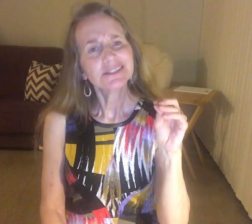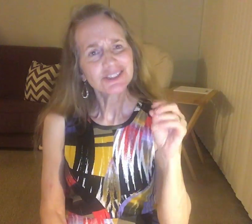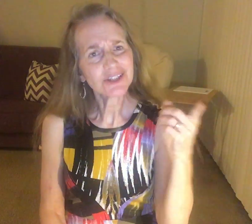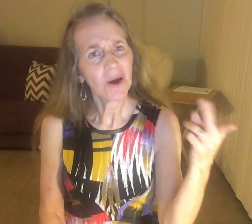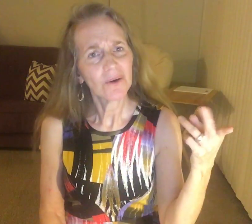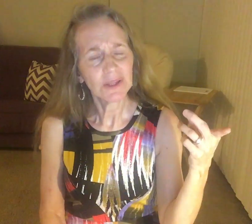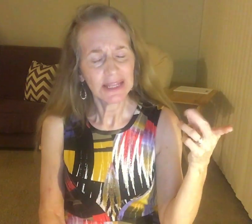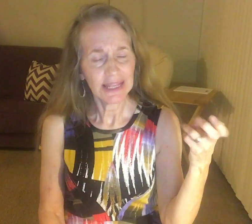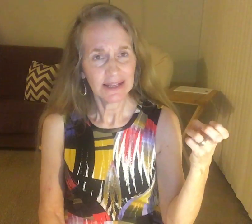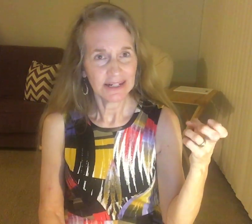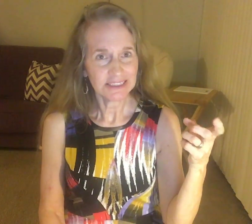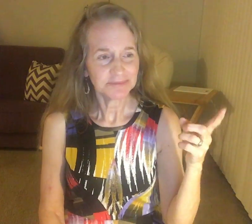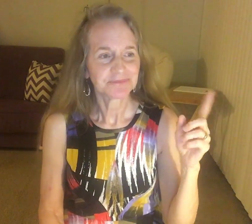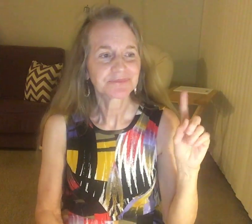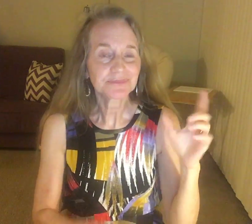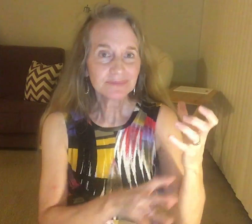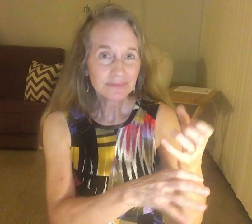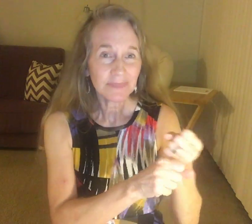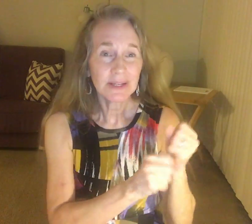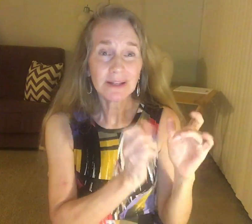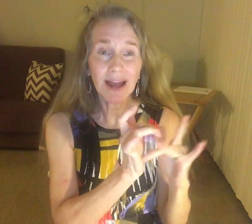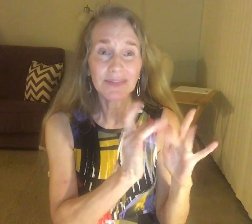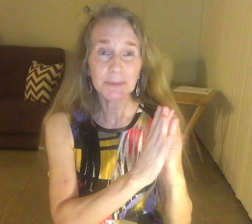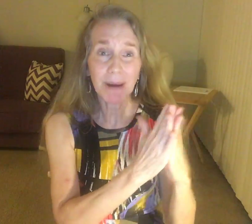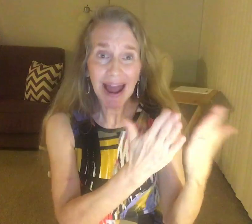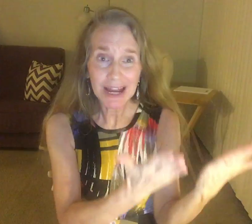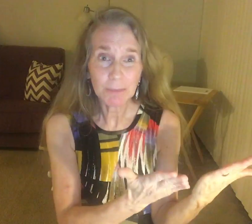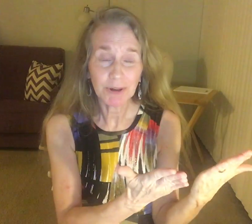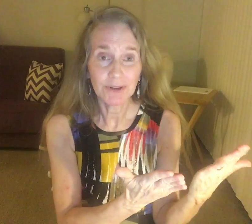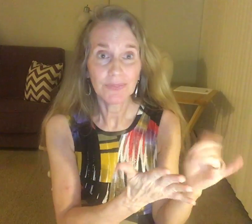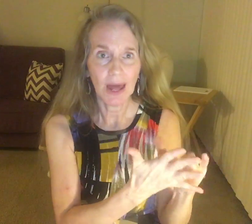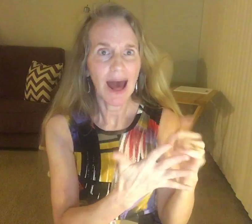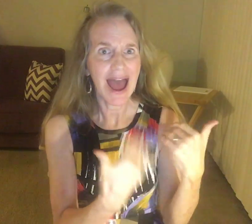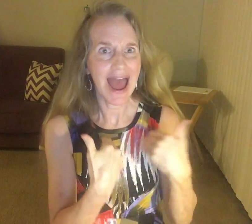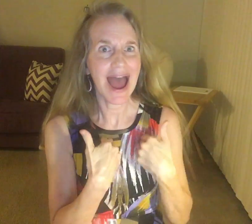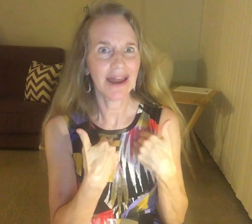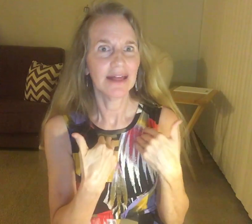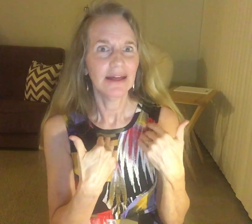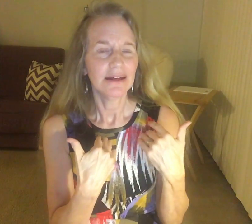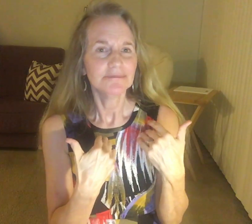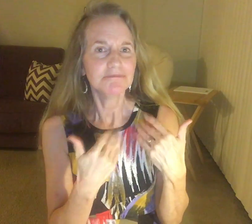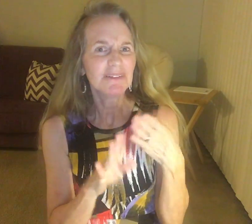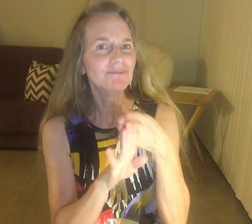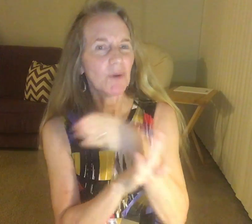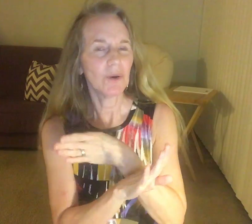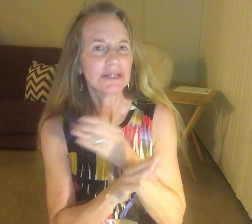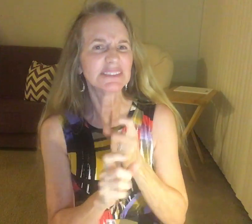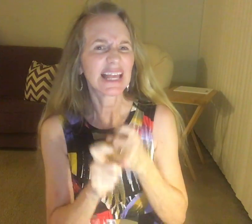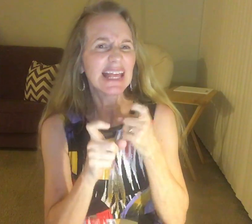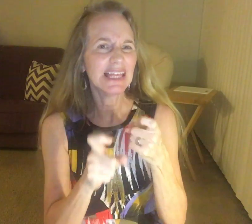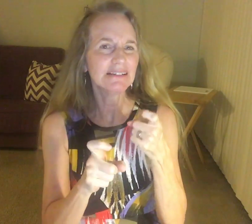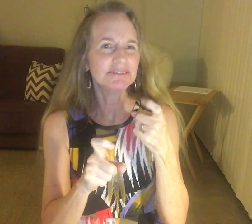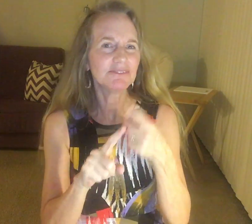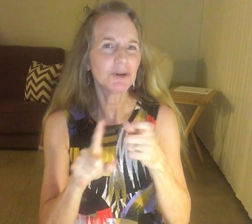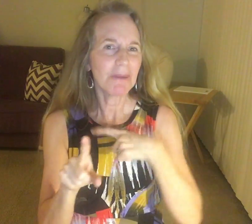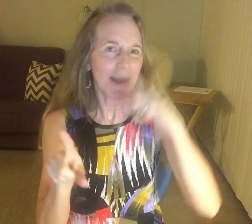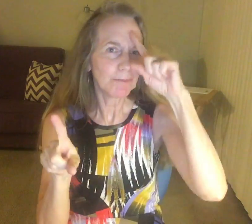Sorry, I got the Bible that I have. Before, it's a gift from my